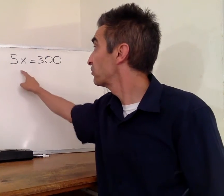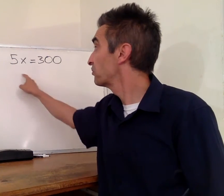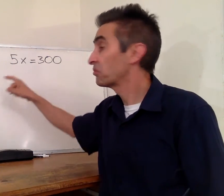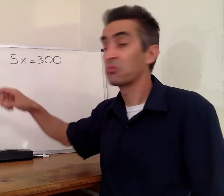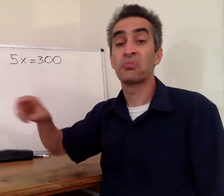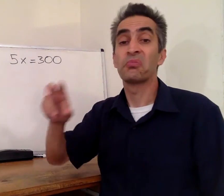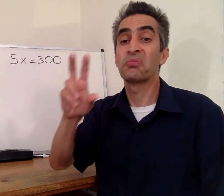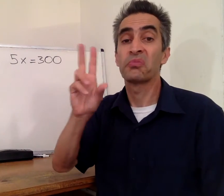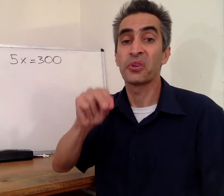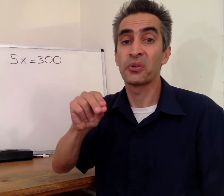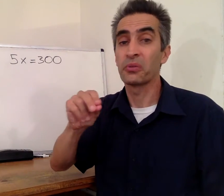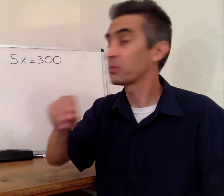No.